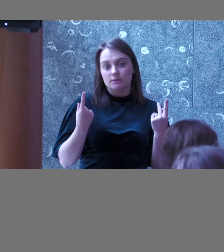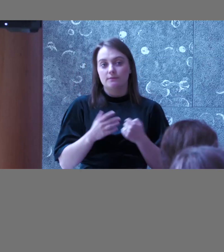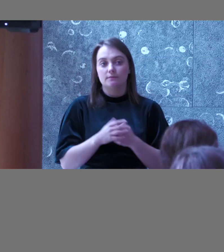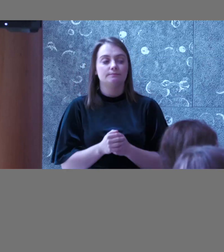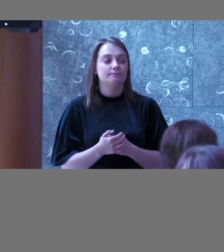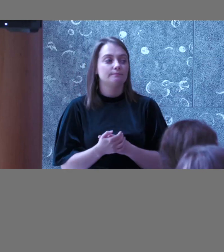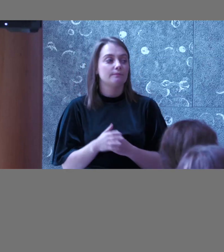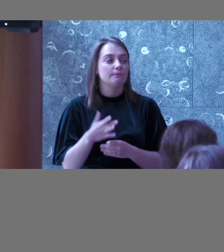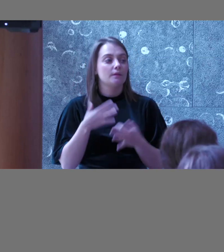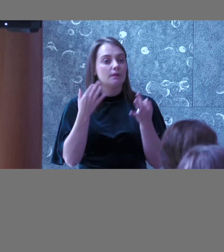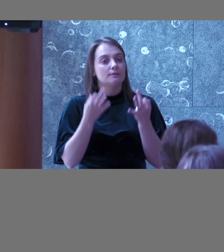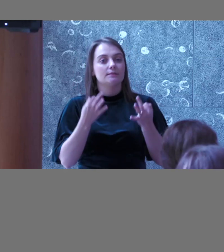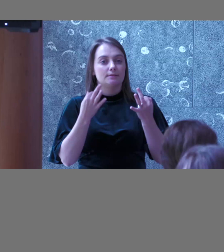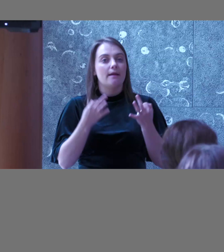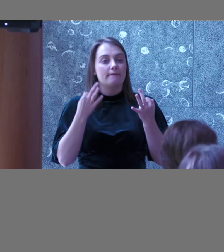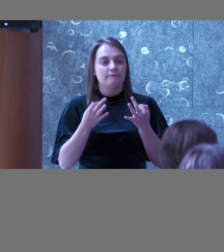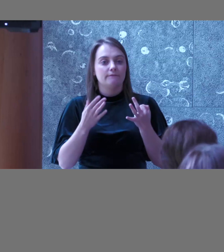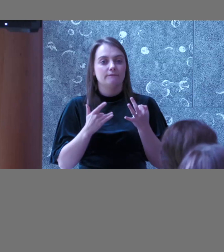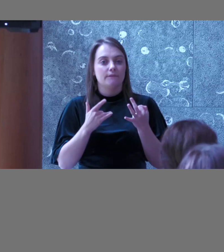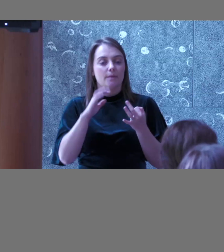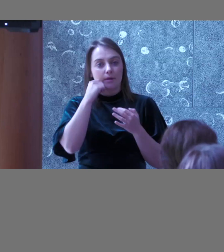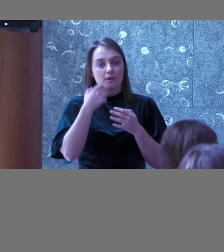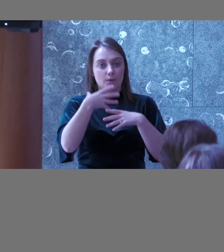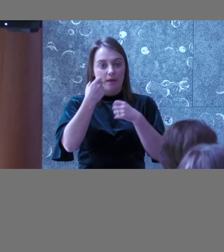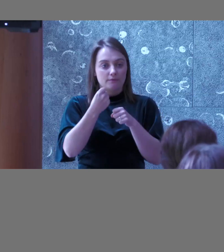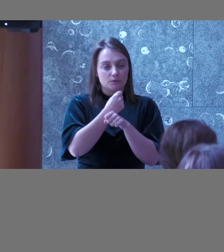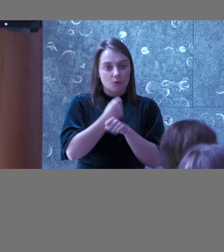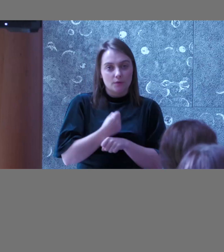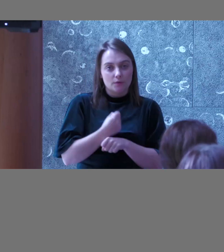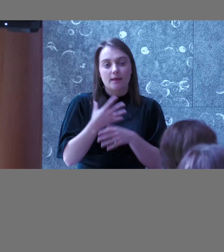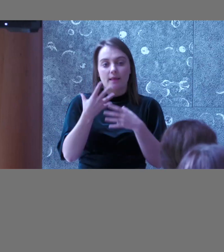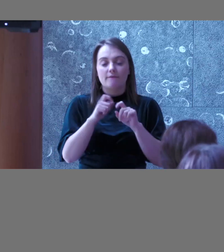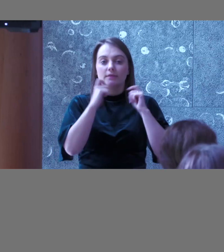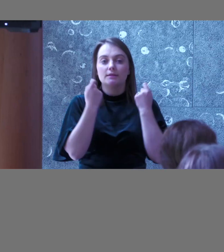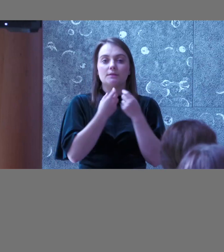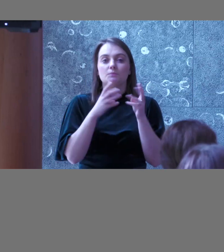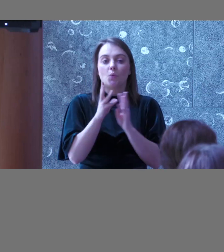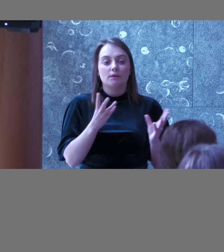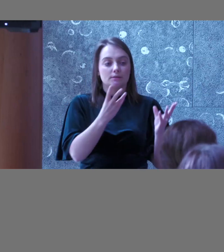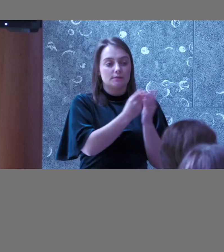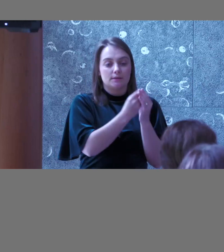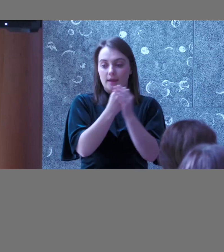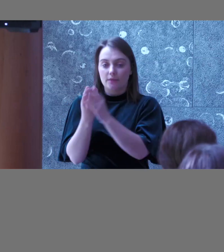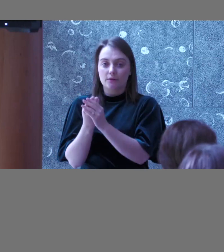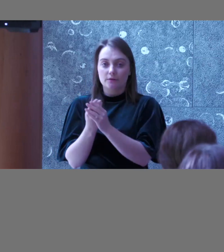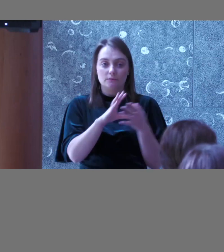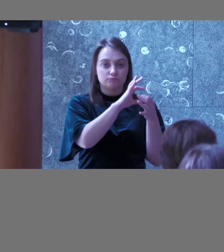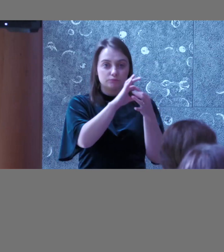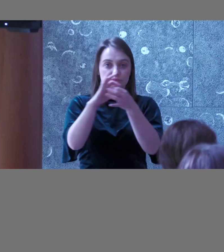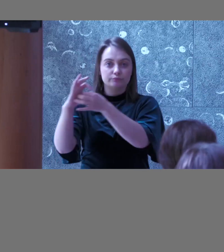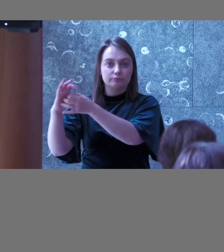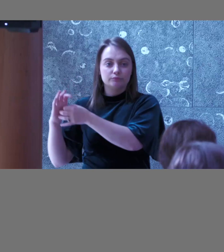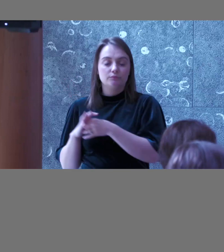I definitely find that by having all the teams working together collaboratively we meet regularly